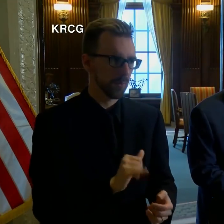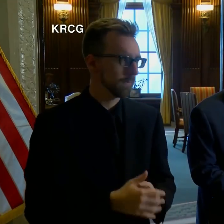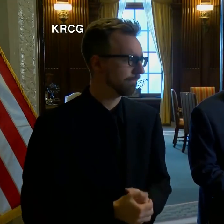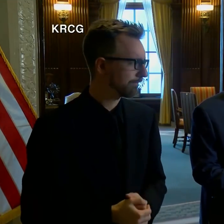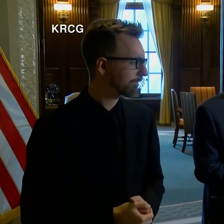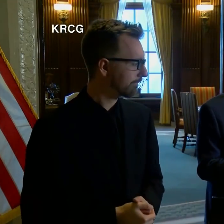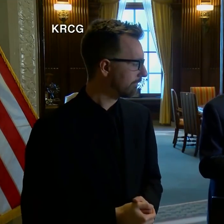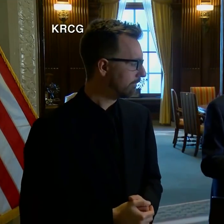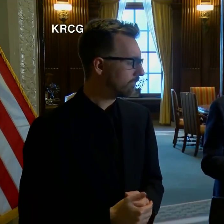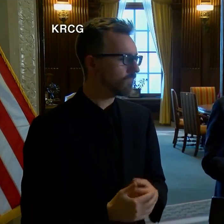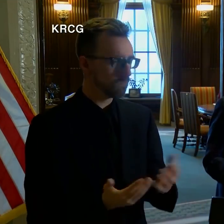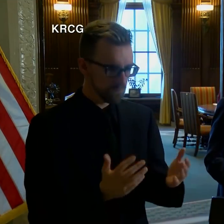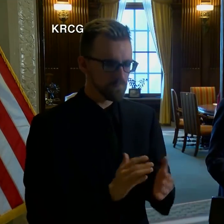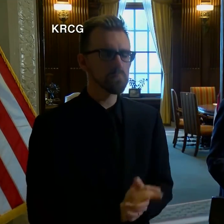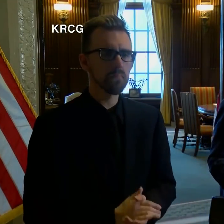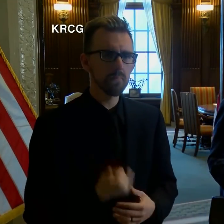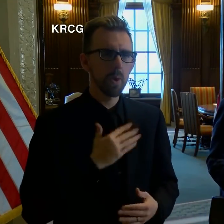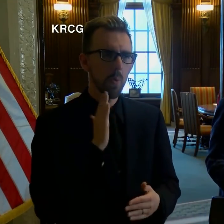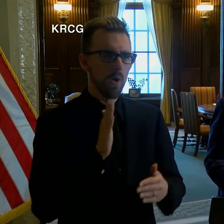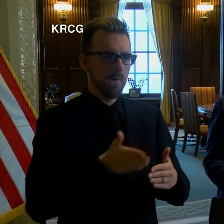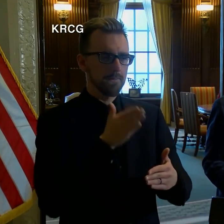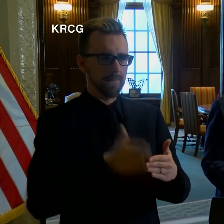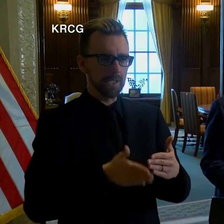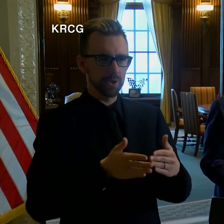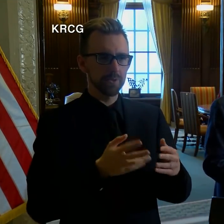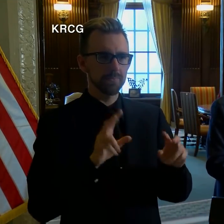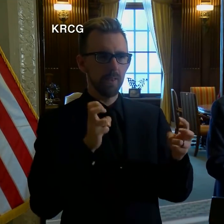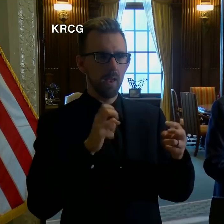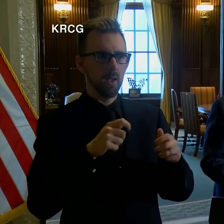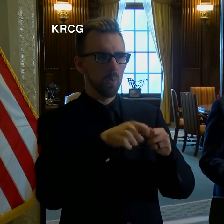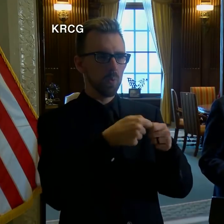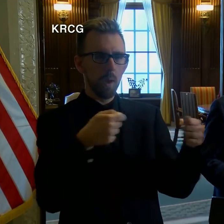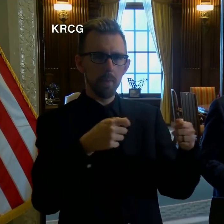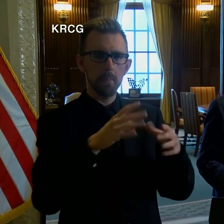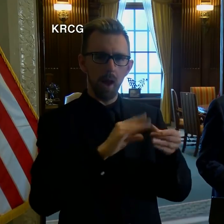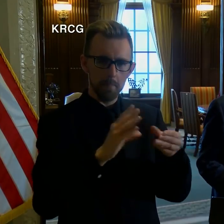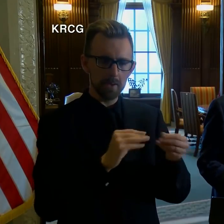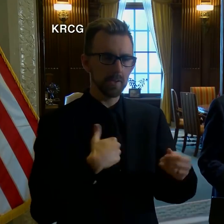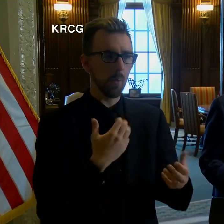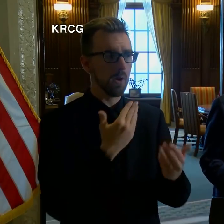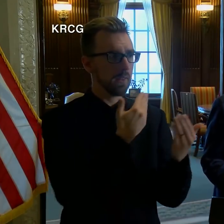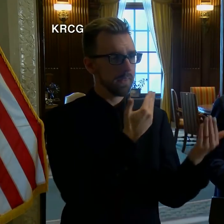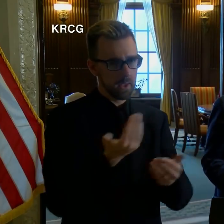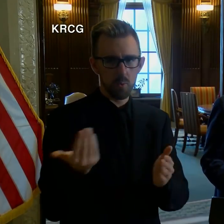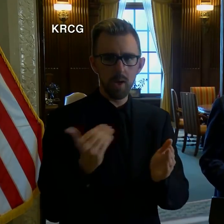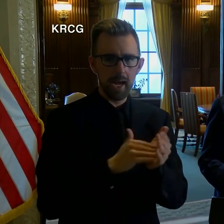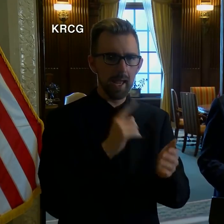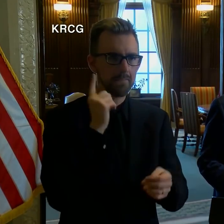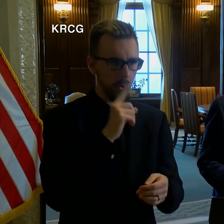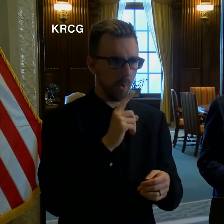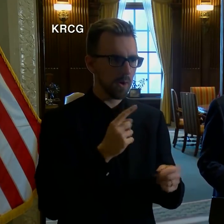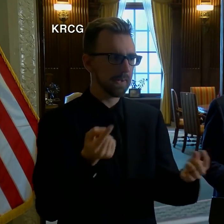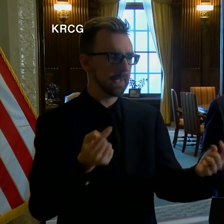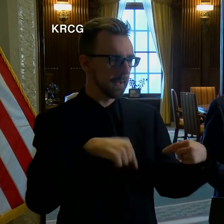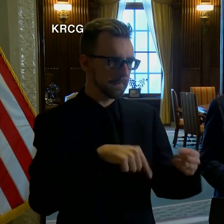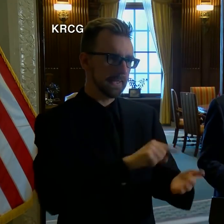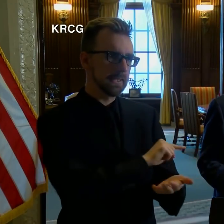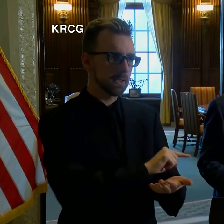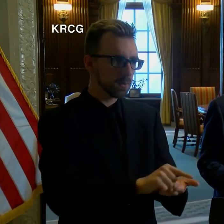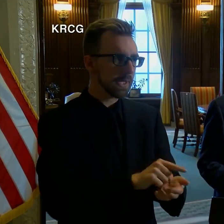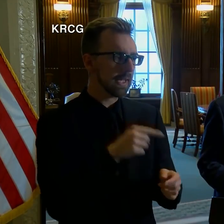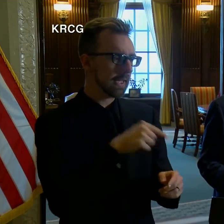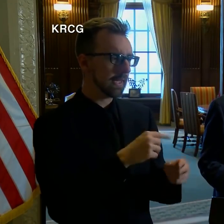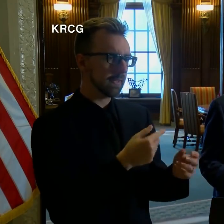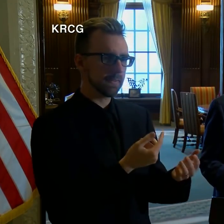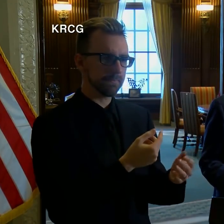All right. Let me just finish up closing up here today. I just want to thank you all again today for taking the time this week to come to these